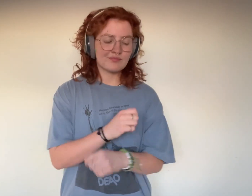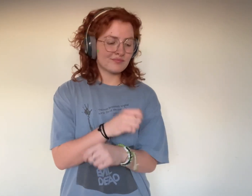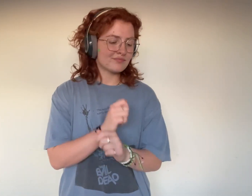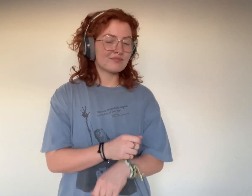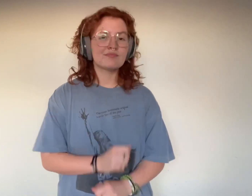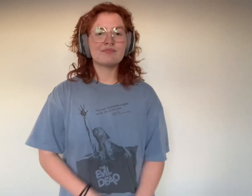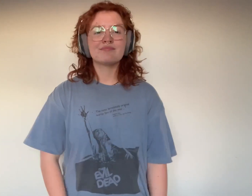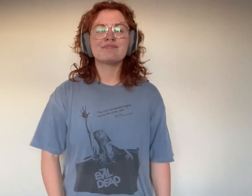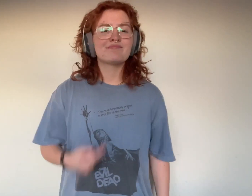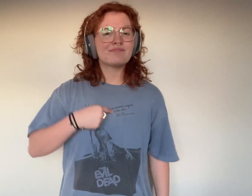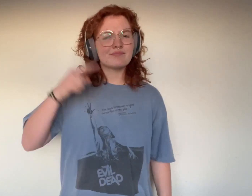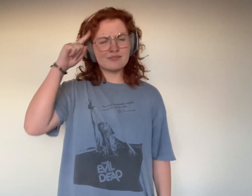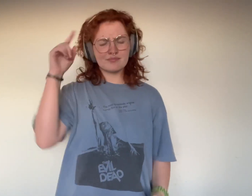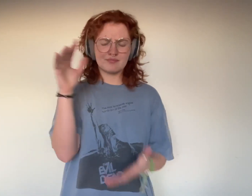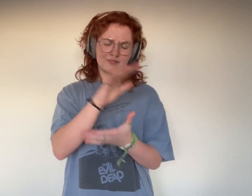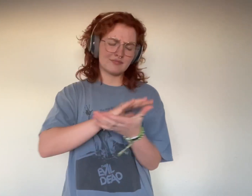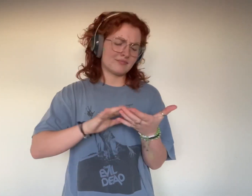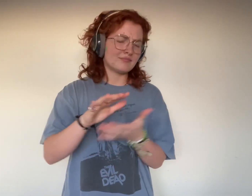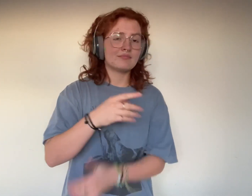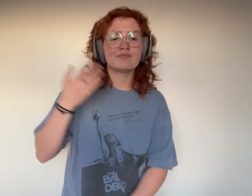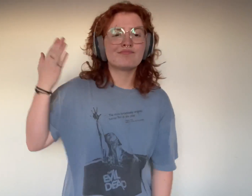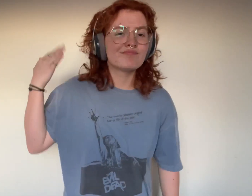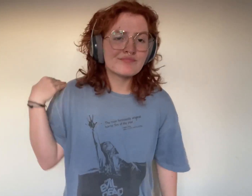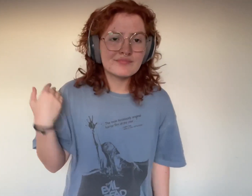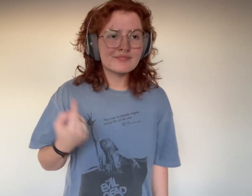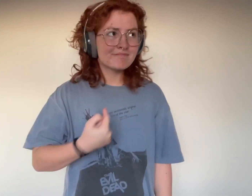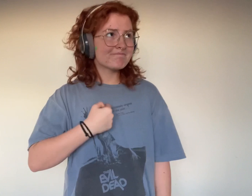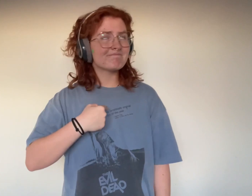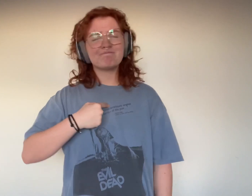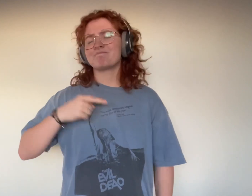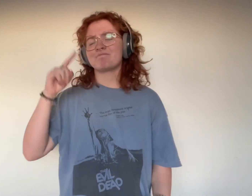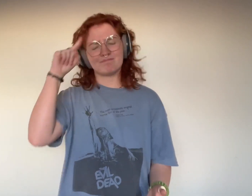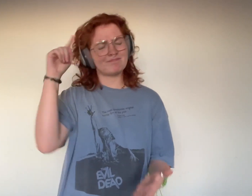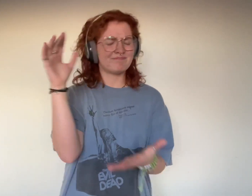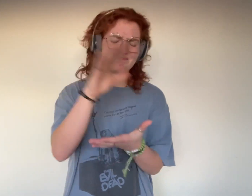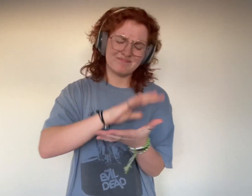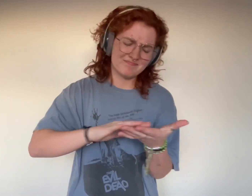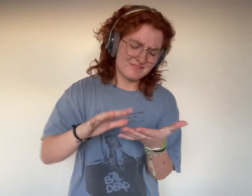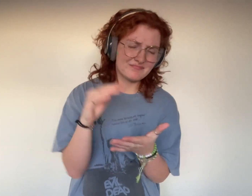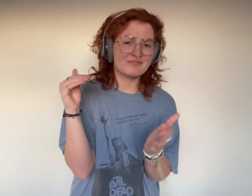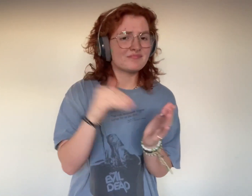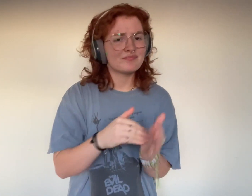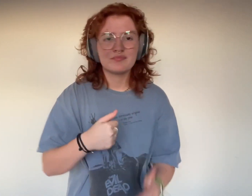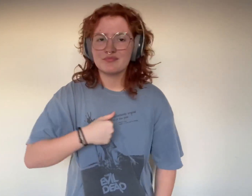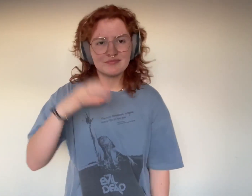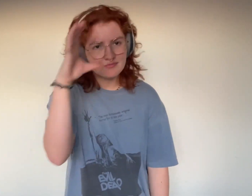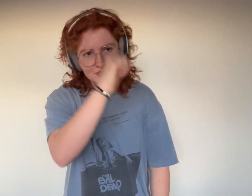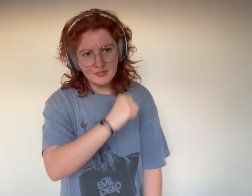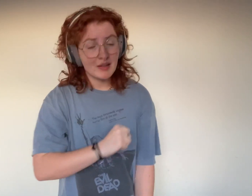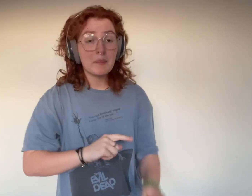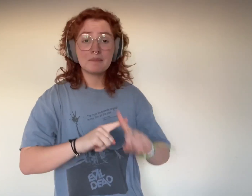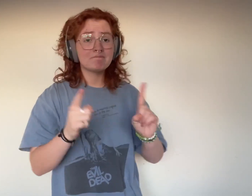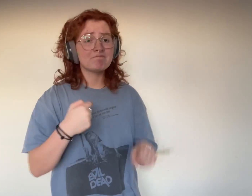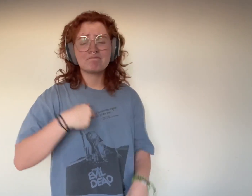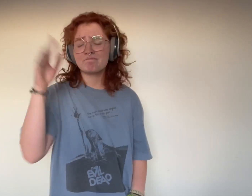I've been lost before, and I'm lost again I guess But I've never